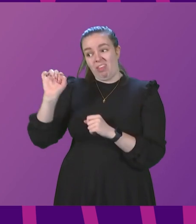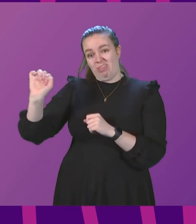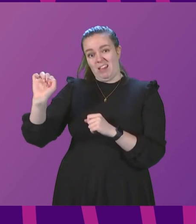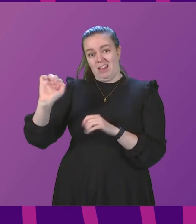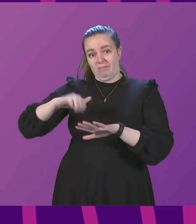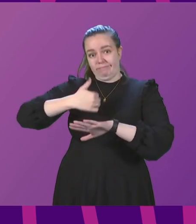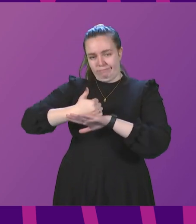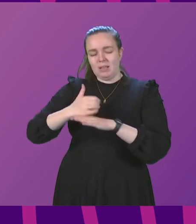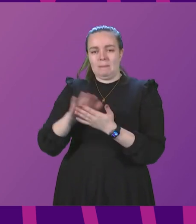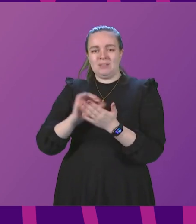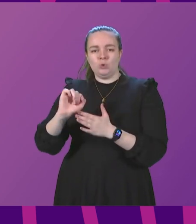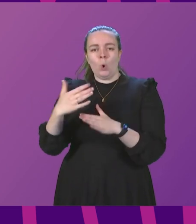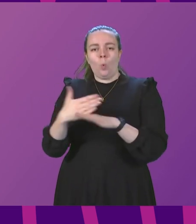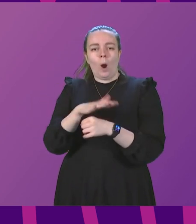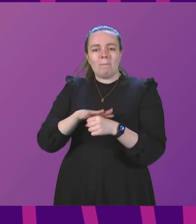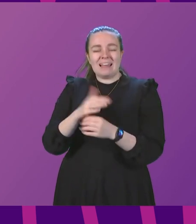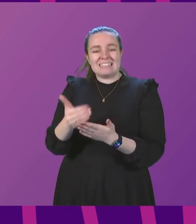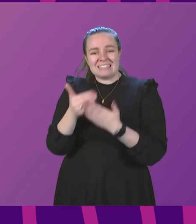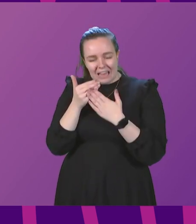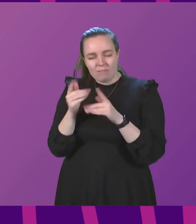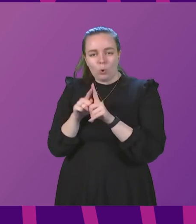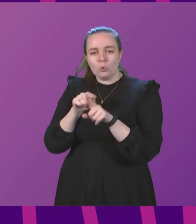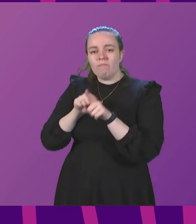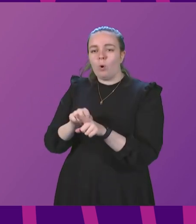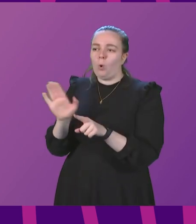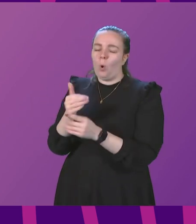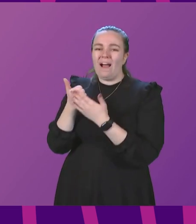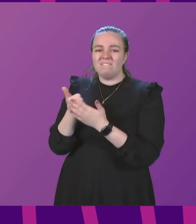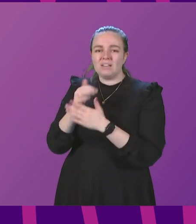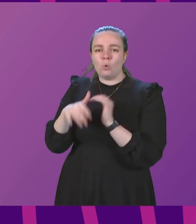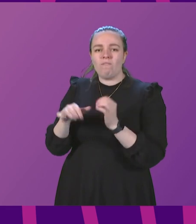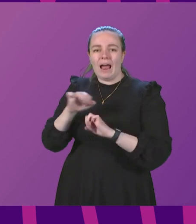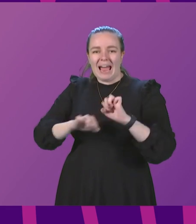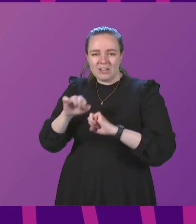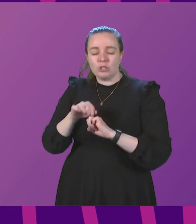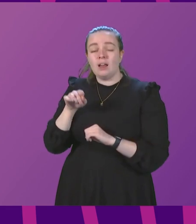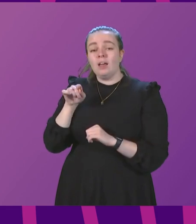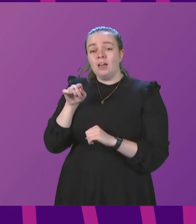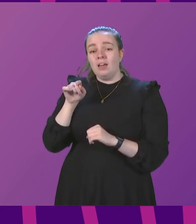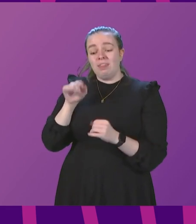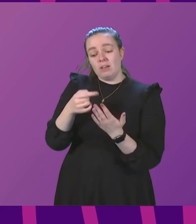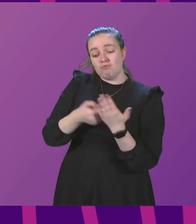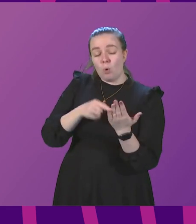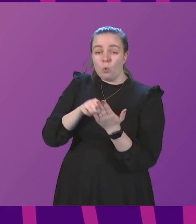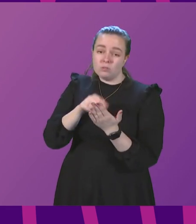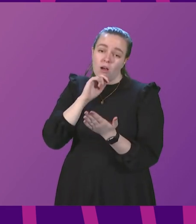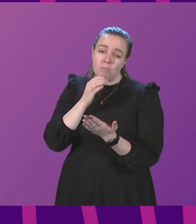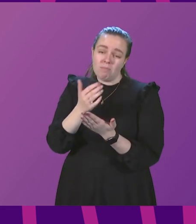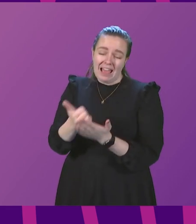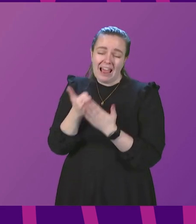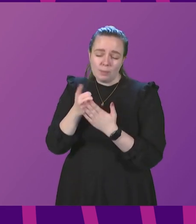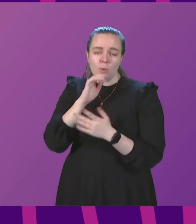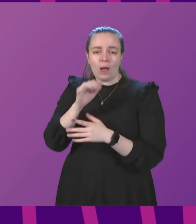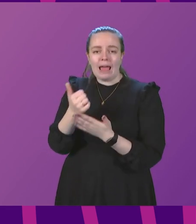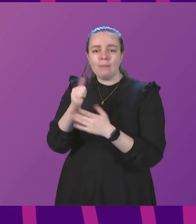to make your workplace safe. And follow all advice on hygiene. These measures are making a difference. They will help us